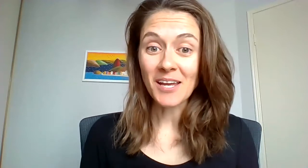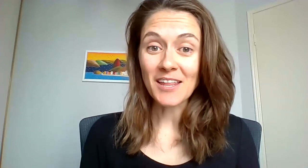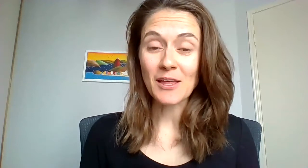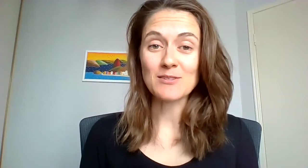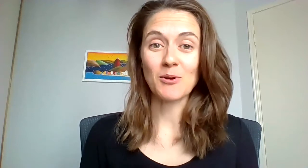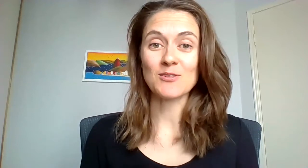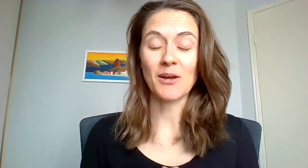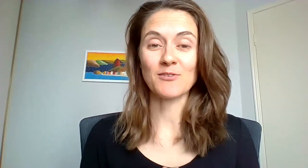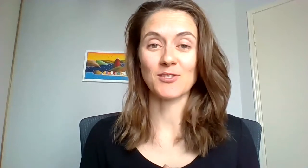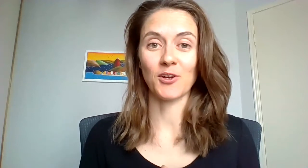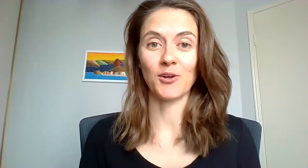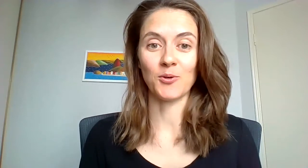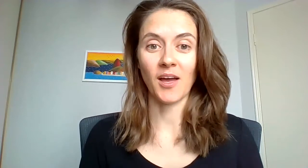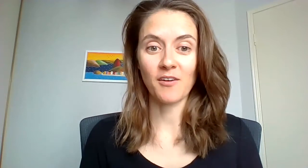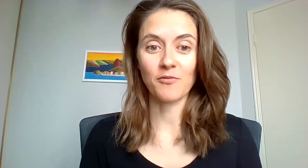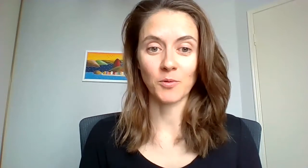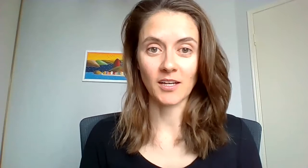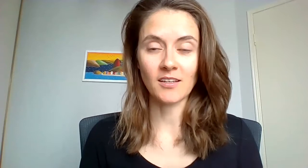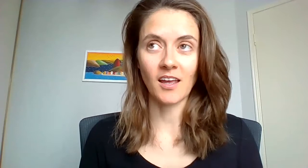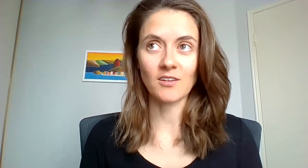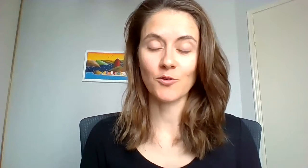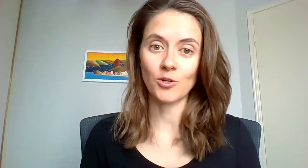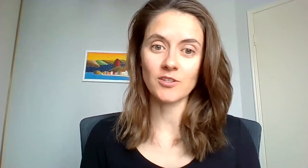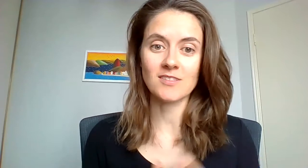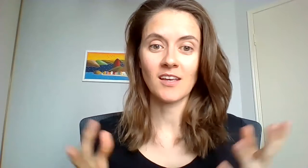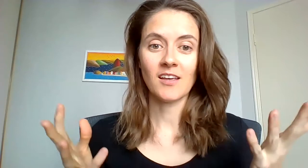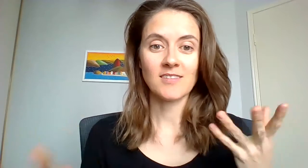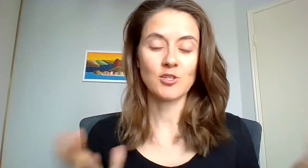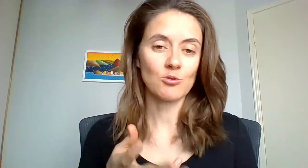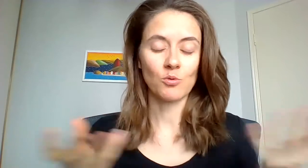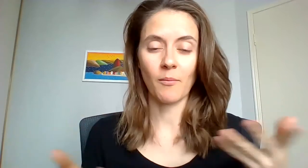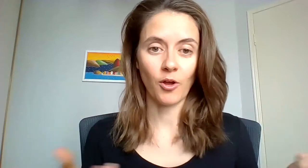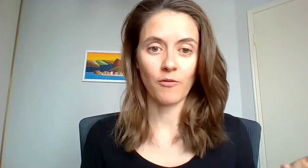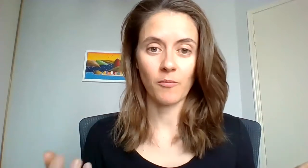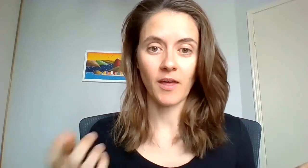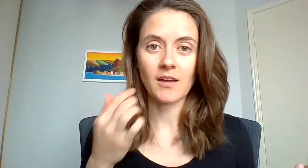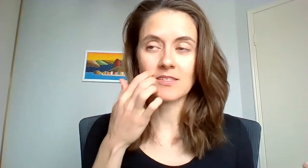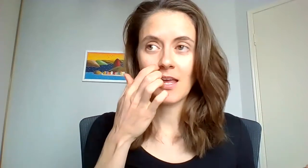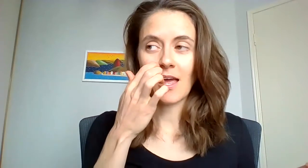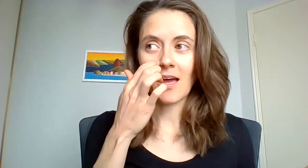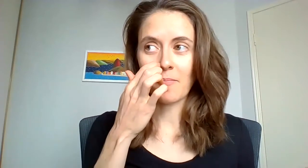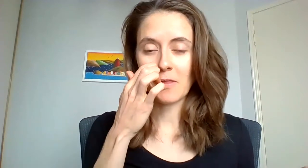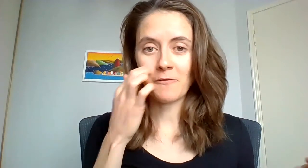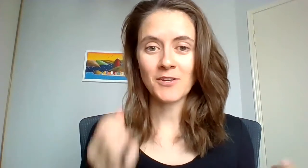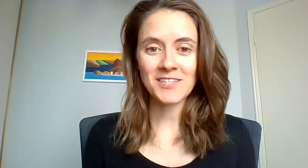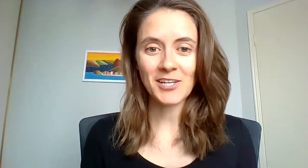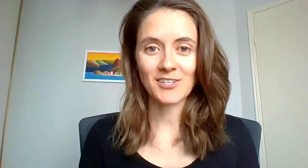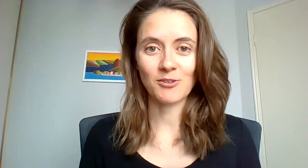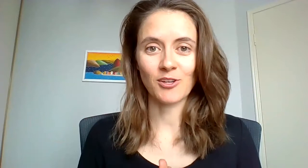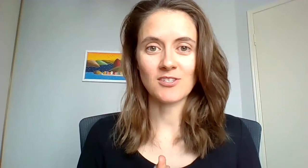with as most parents know who have one and of course some children will come and go from that. The first thing I'd like to acknowledge